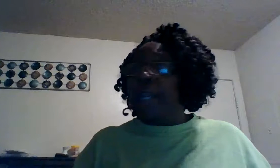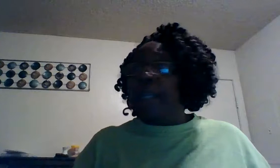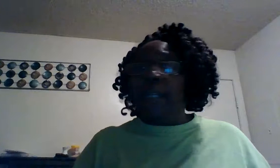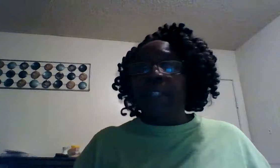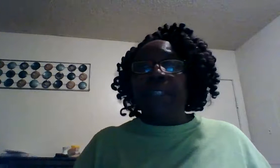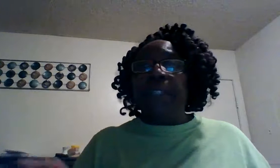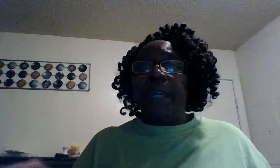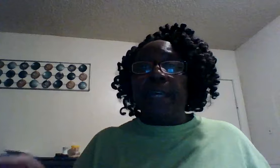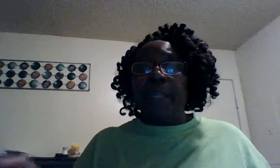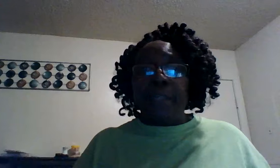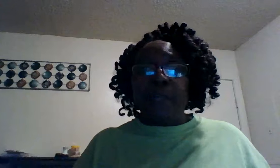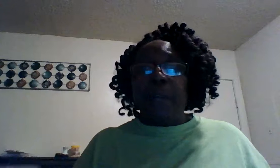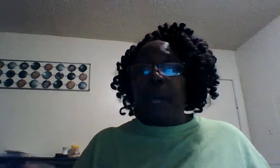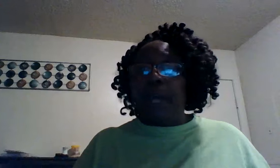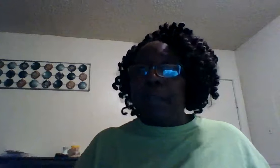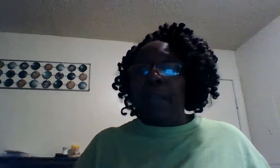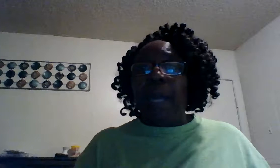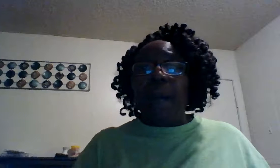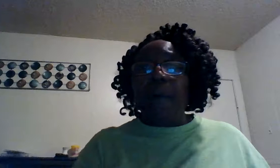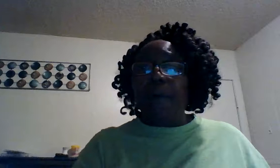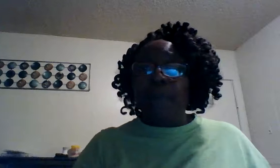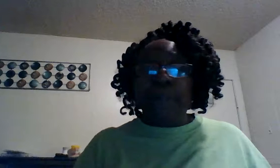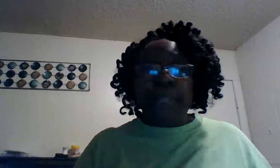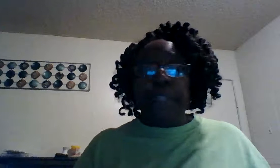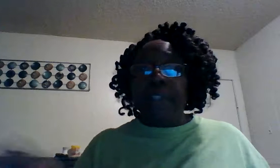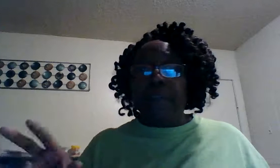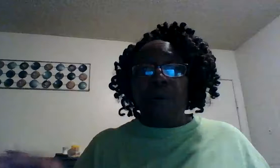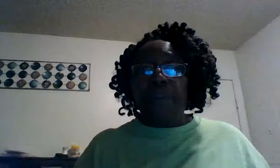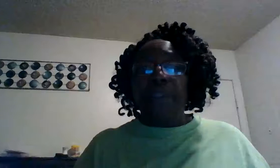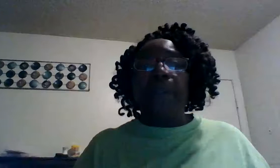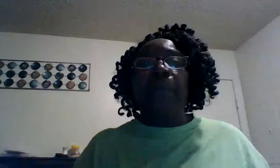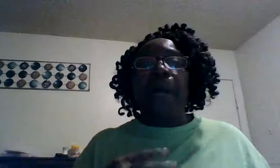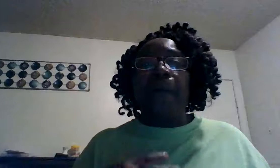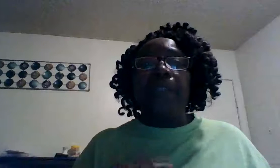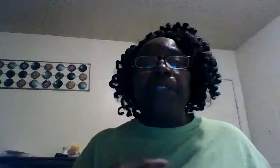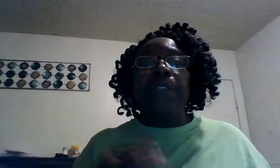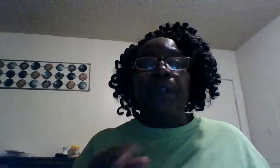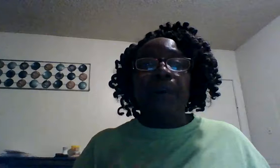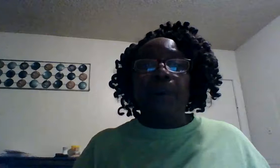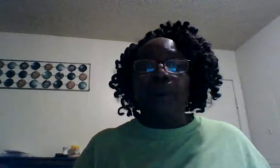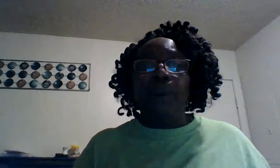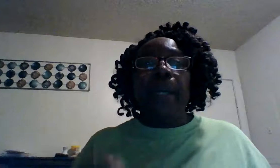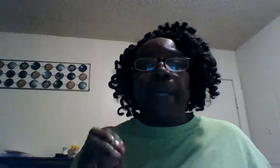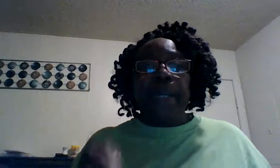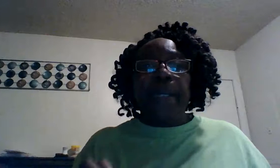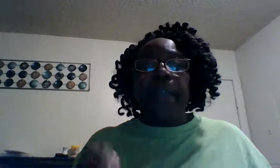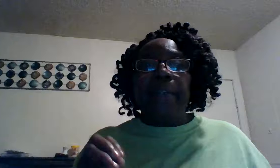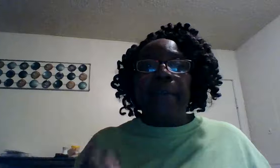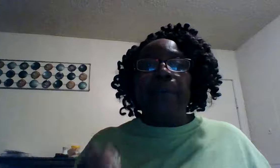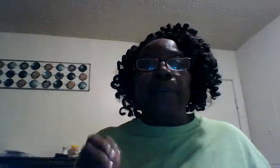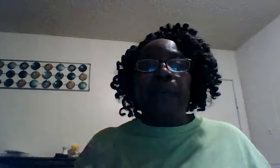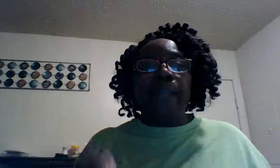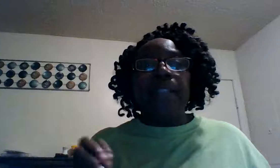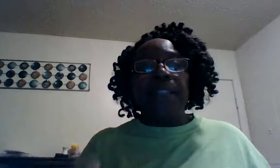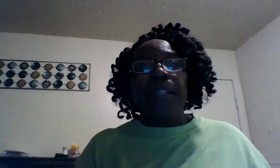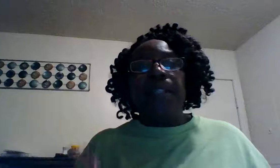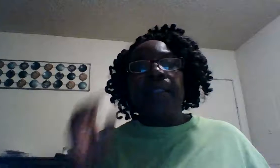because he said in this word i'll supply all your needs according to my riches in glory and through christ jesus